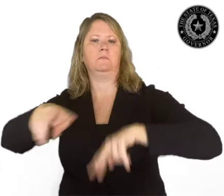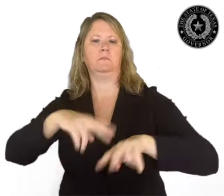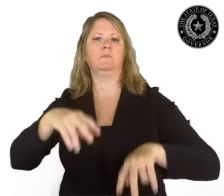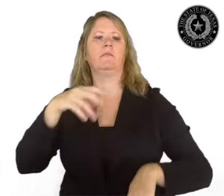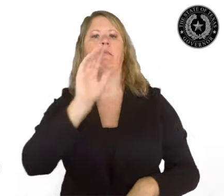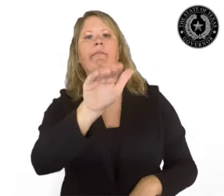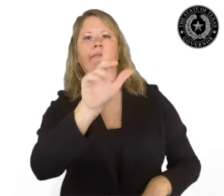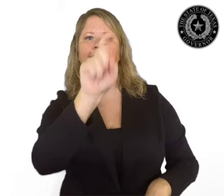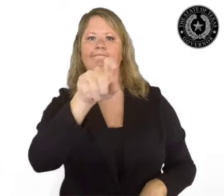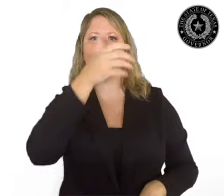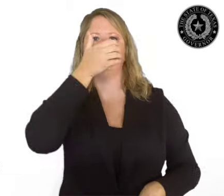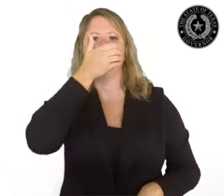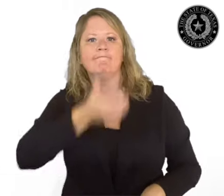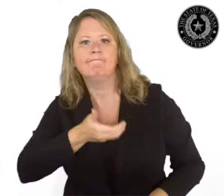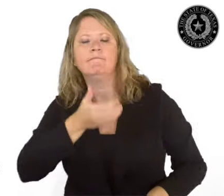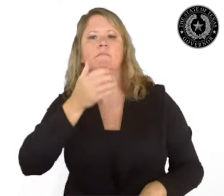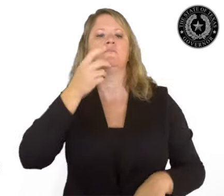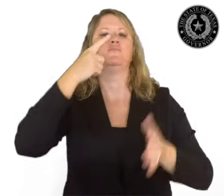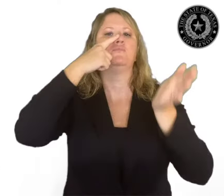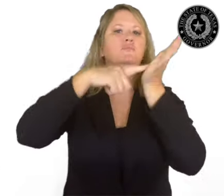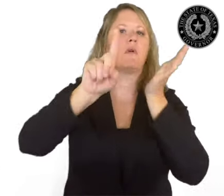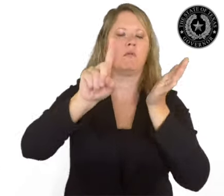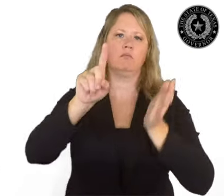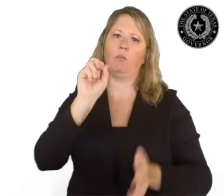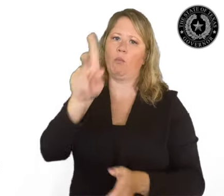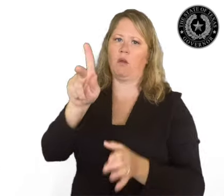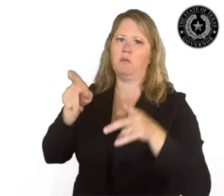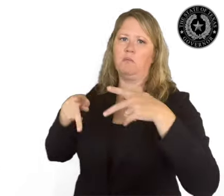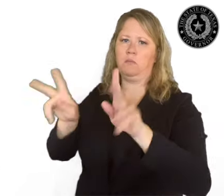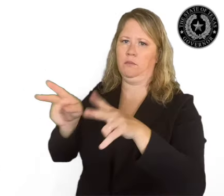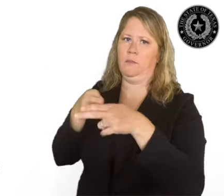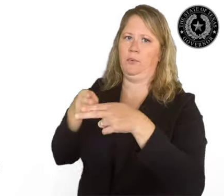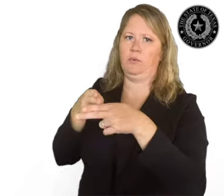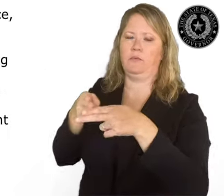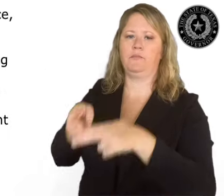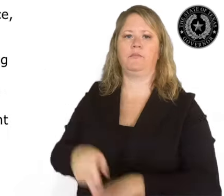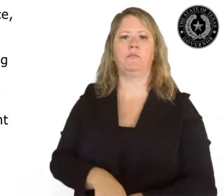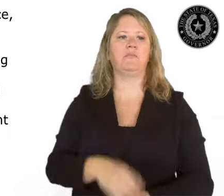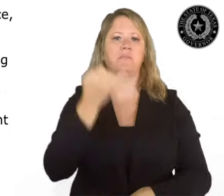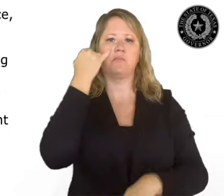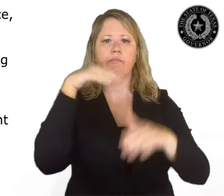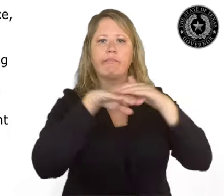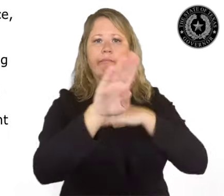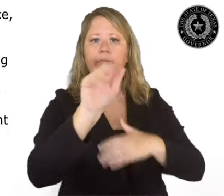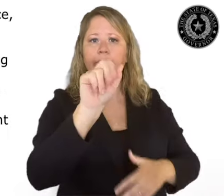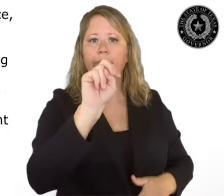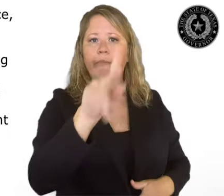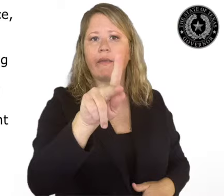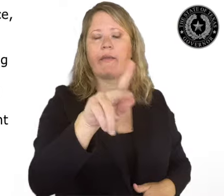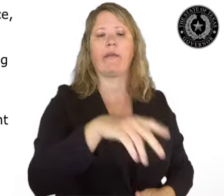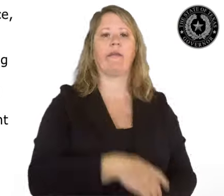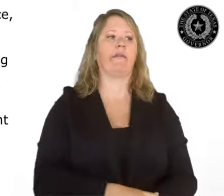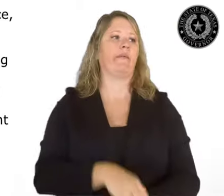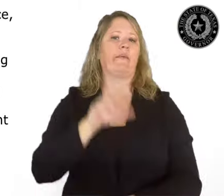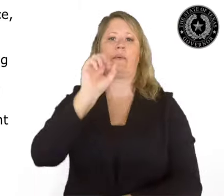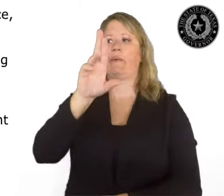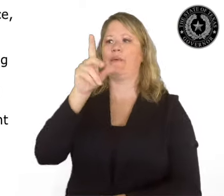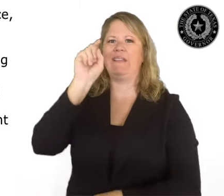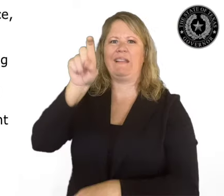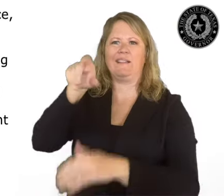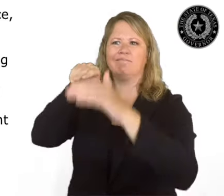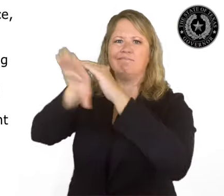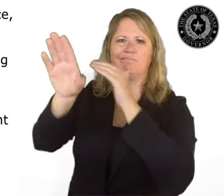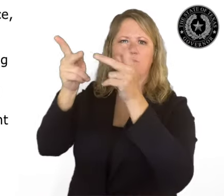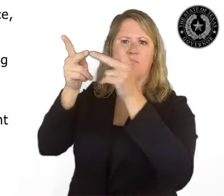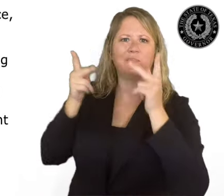or a need for specific access to the face, such as while visiting a bank or while obtaining a personal care service